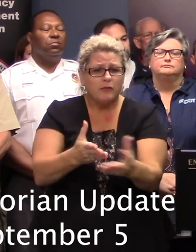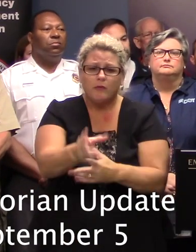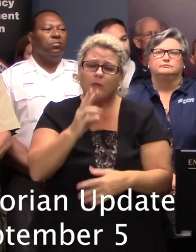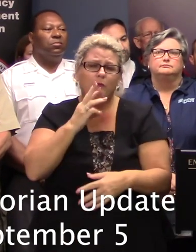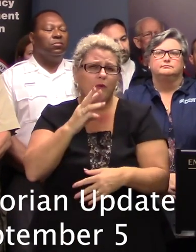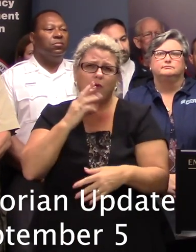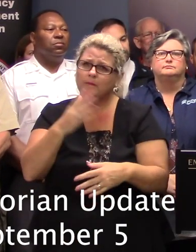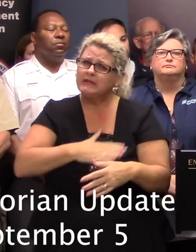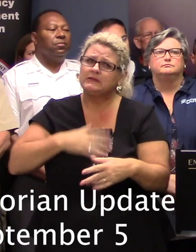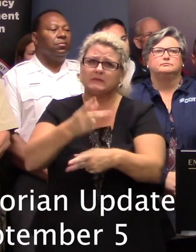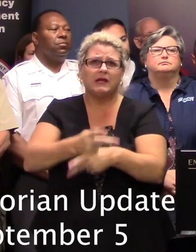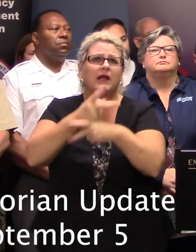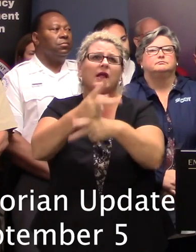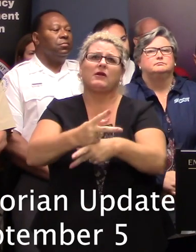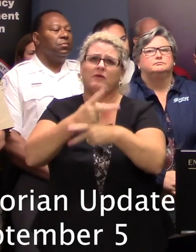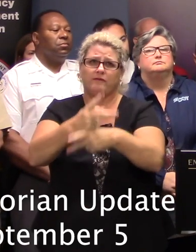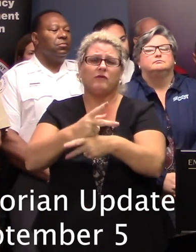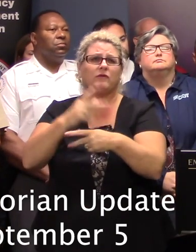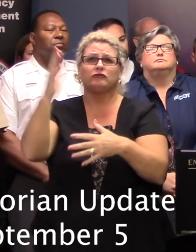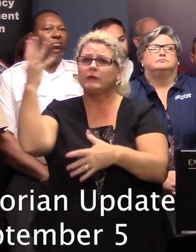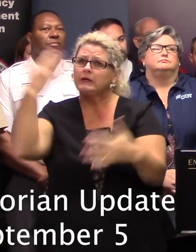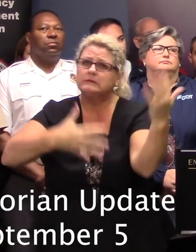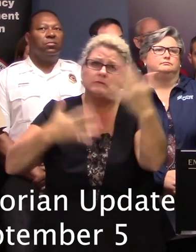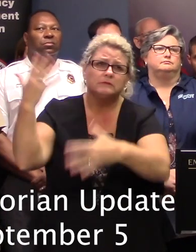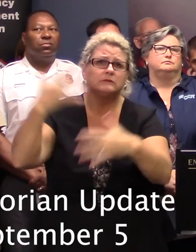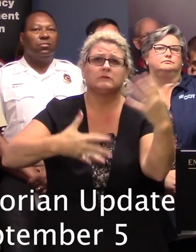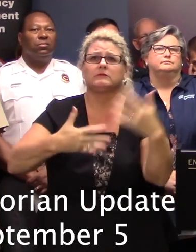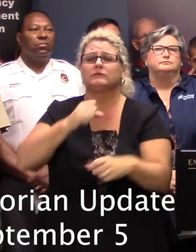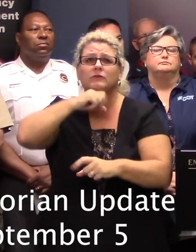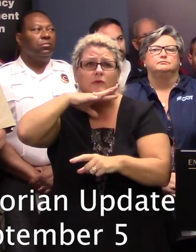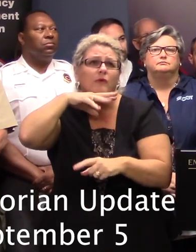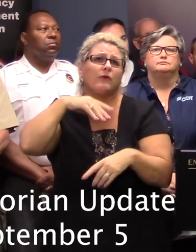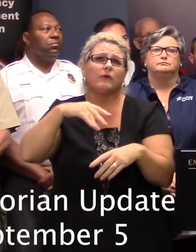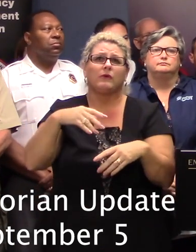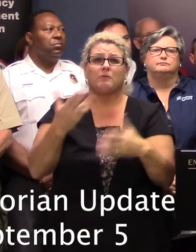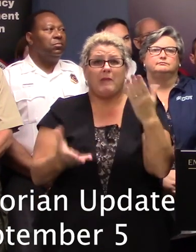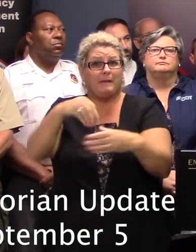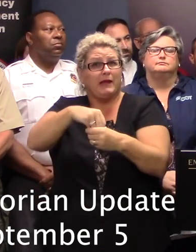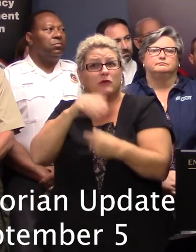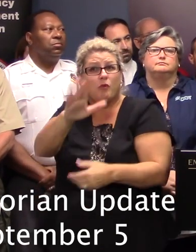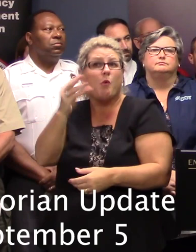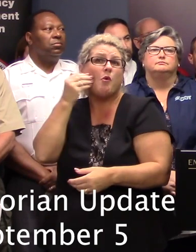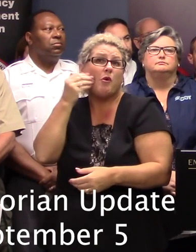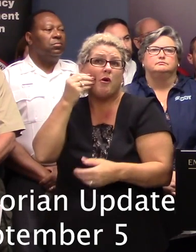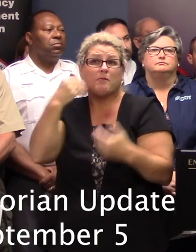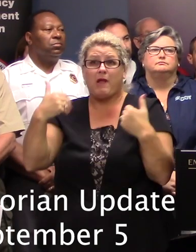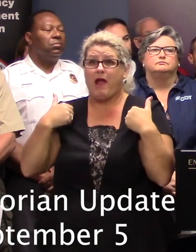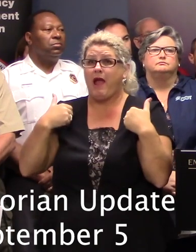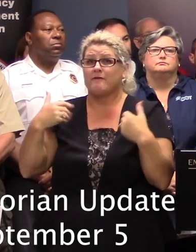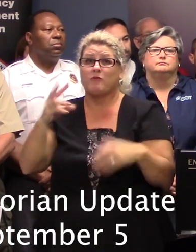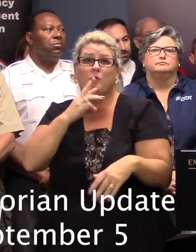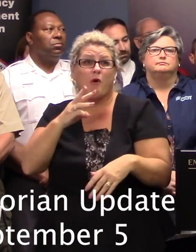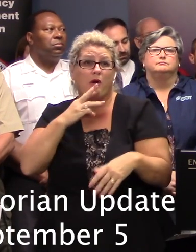So, be careful. There'll be limbs down. There'll be debris. Don't be surprised. If there was water in your home, you might have animals, snakes. Don't know